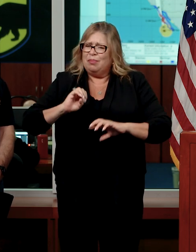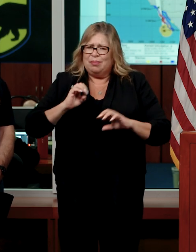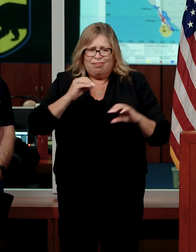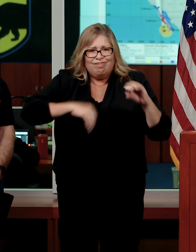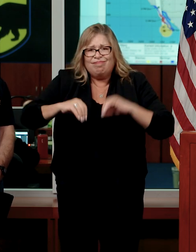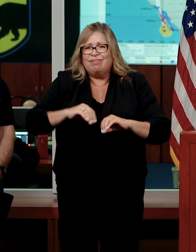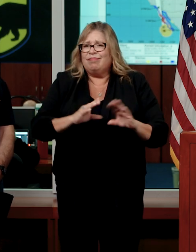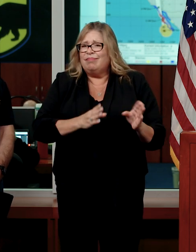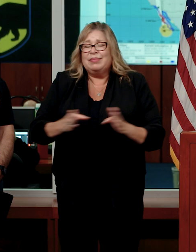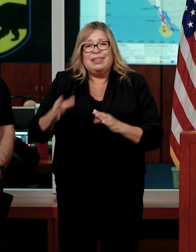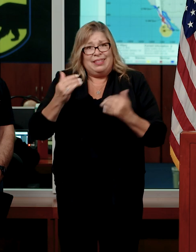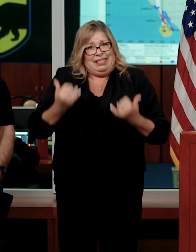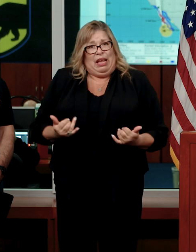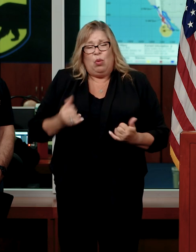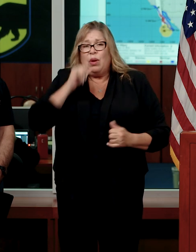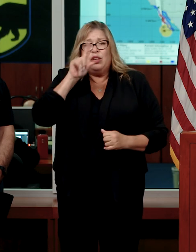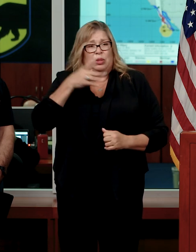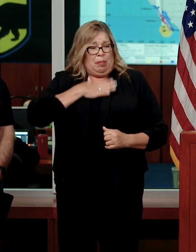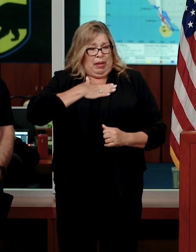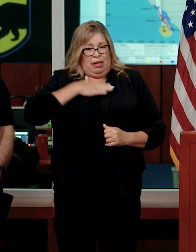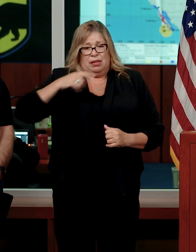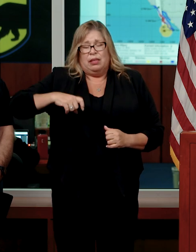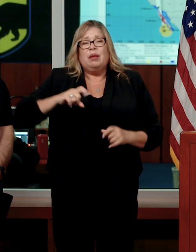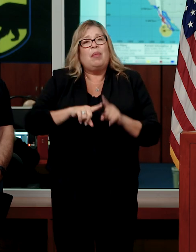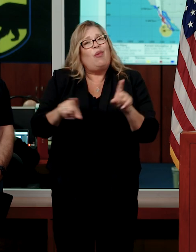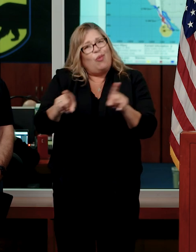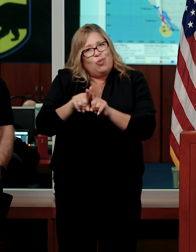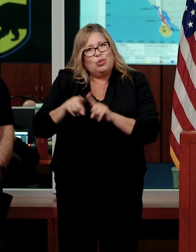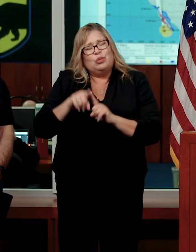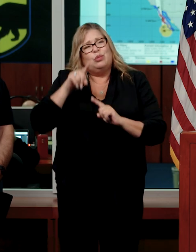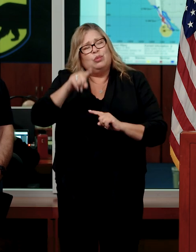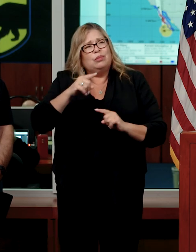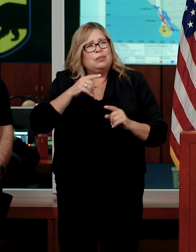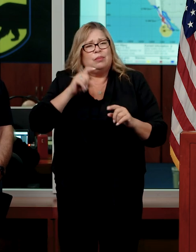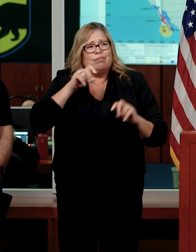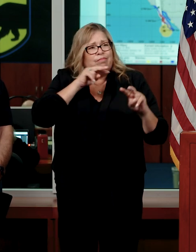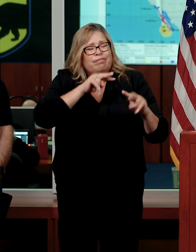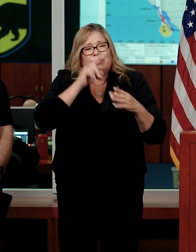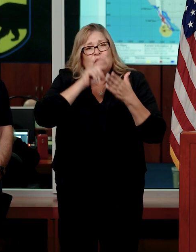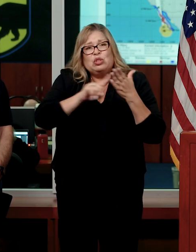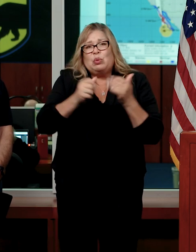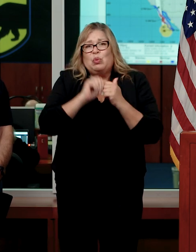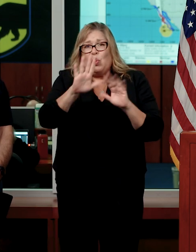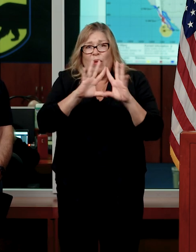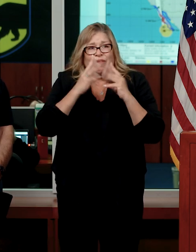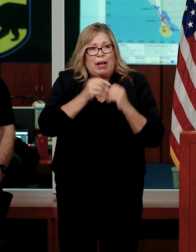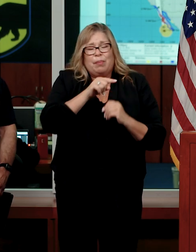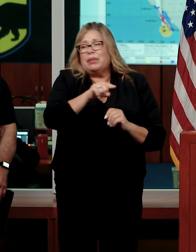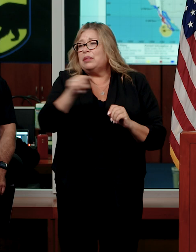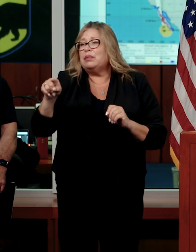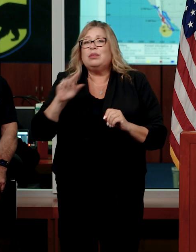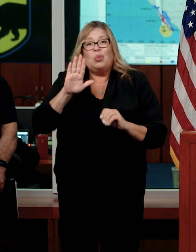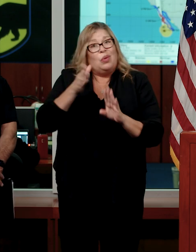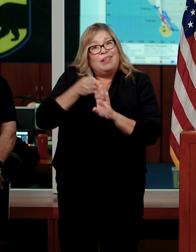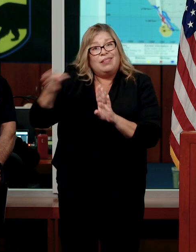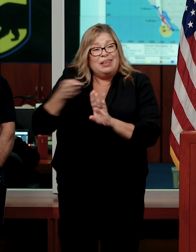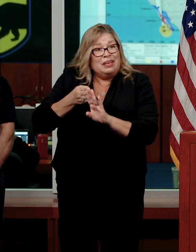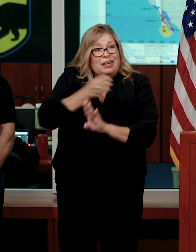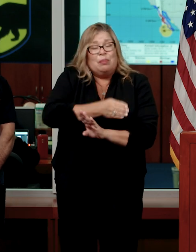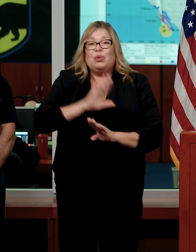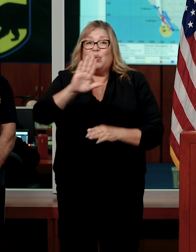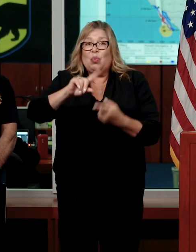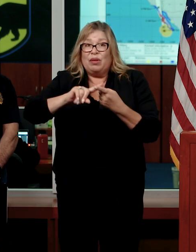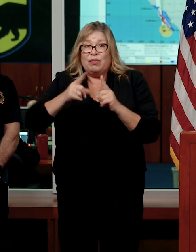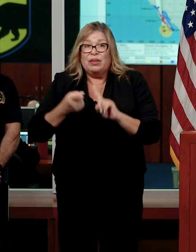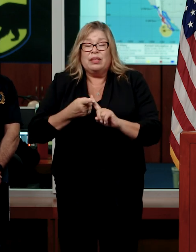to not just look after oneself, but to be able to look after your family members, your neighbors, your friends.